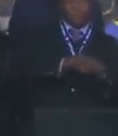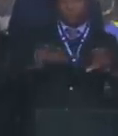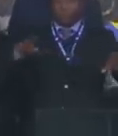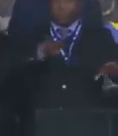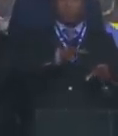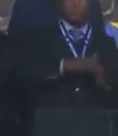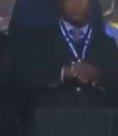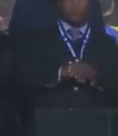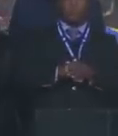We salute you.